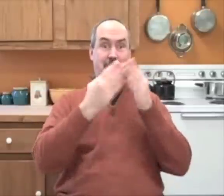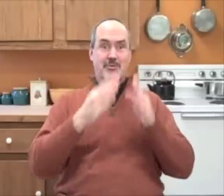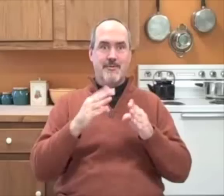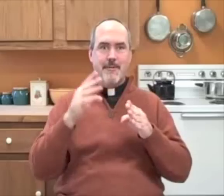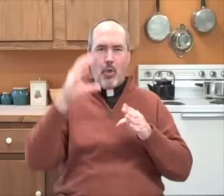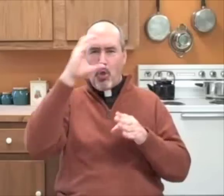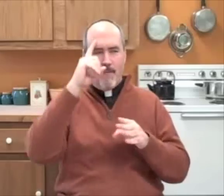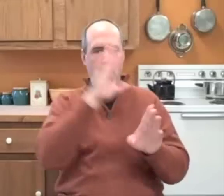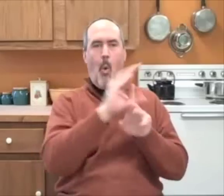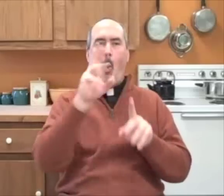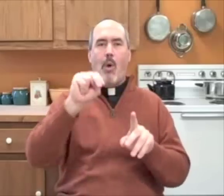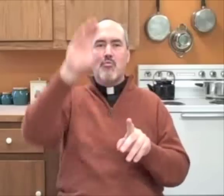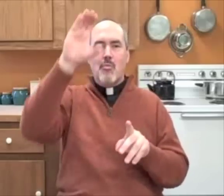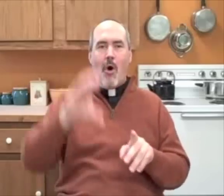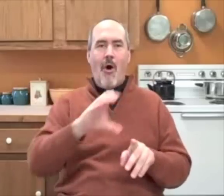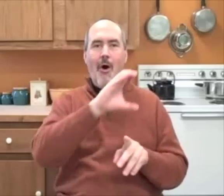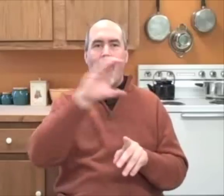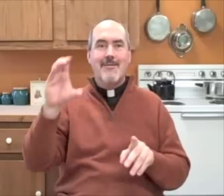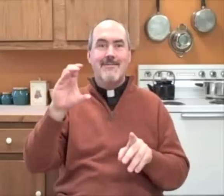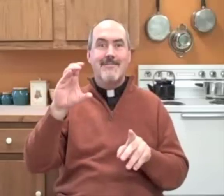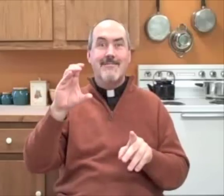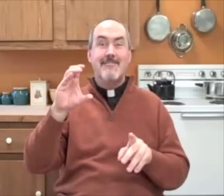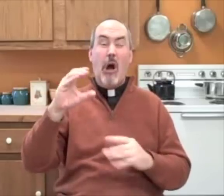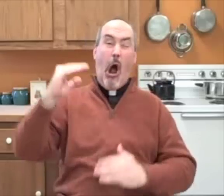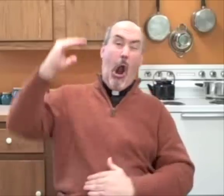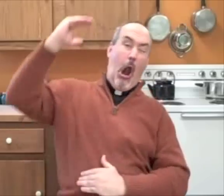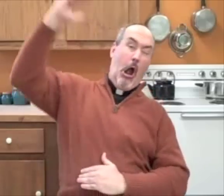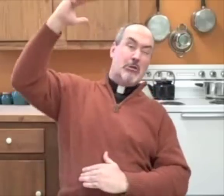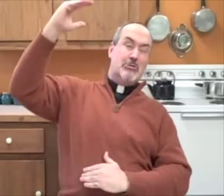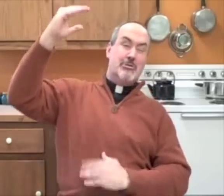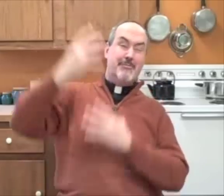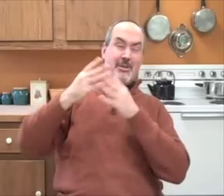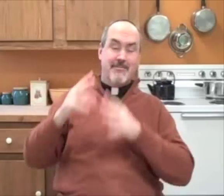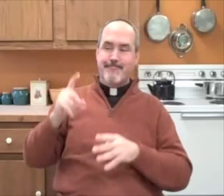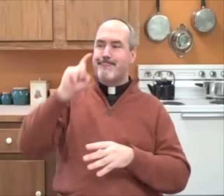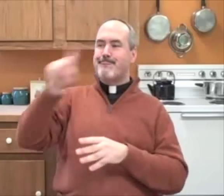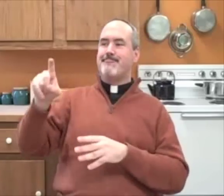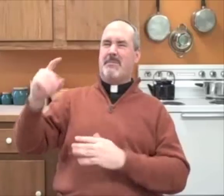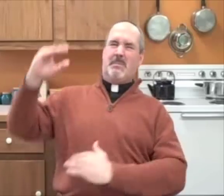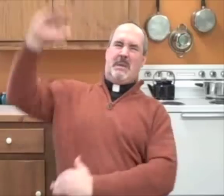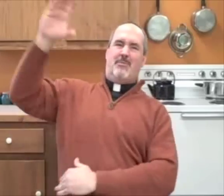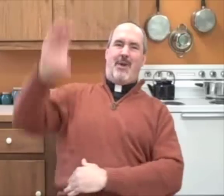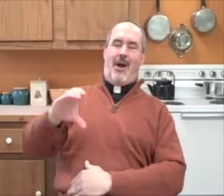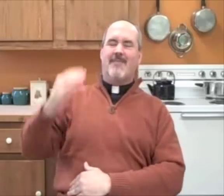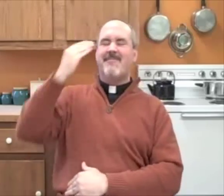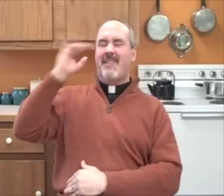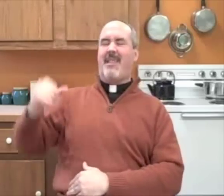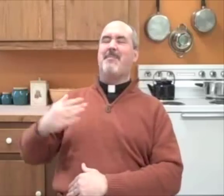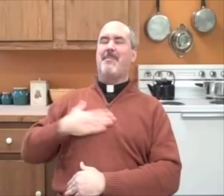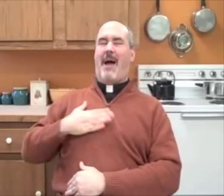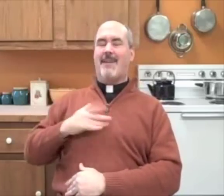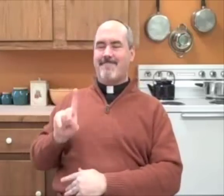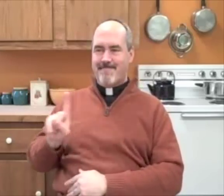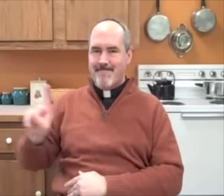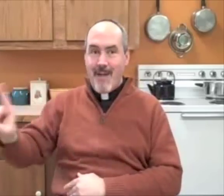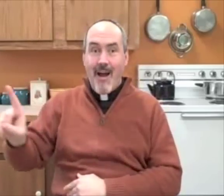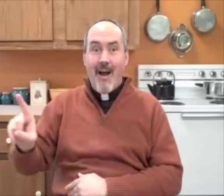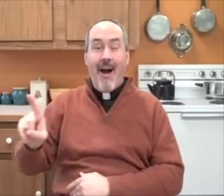Each of the prisoners began looking for their own crucifix. The children knew right away which ones were theirs because they were smaller